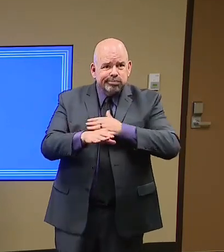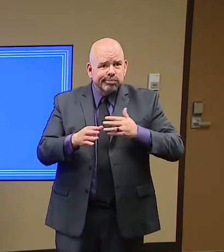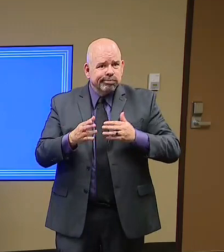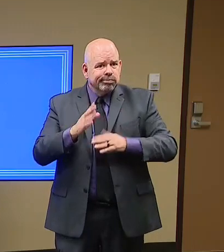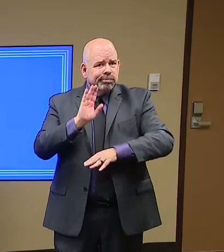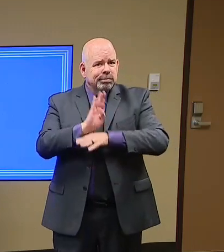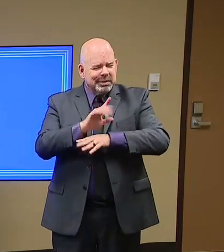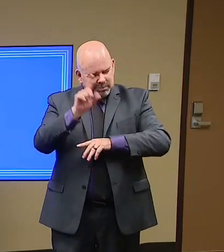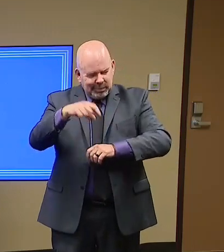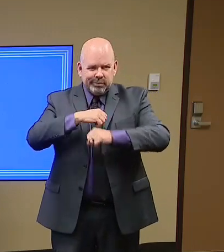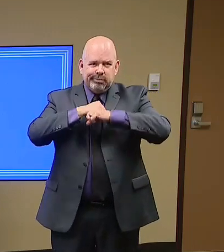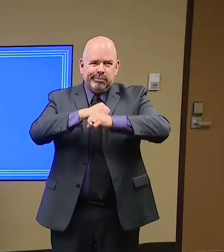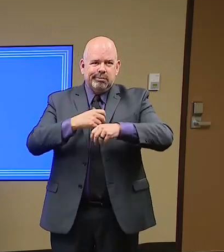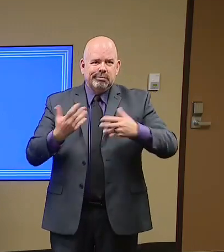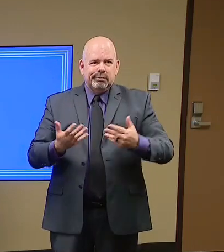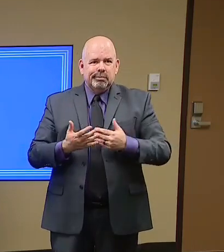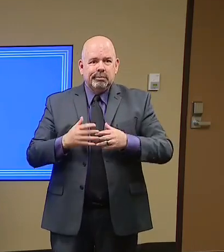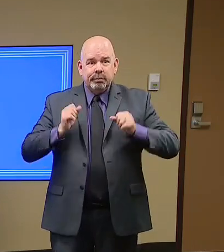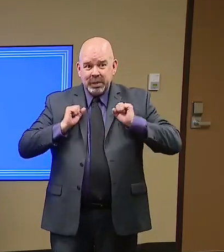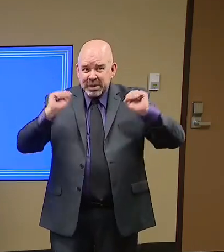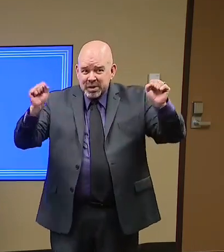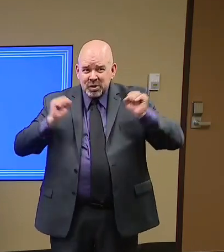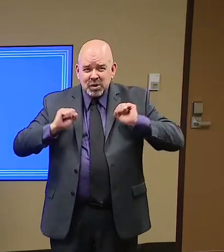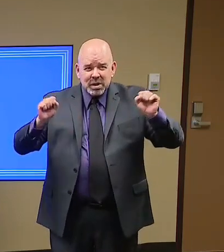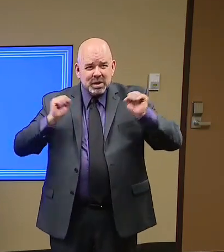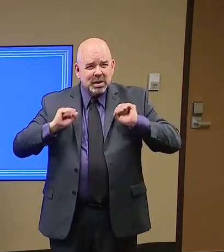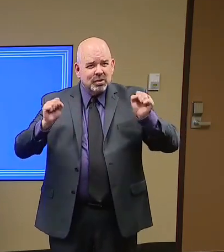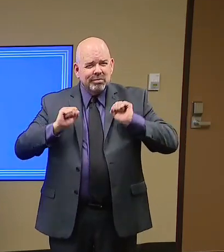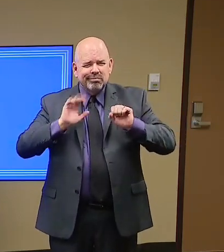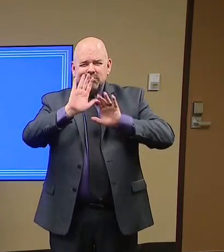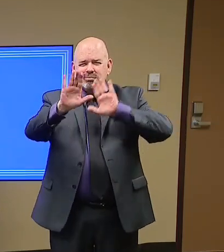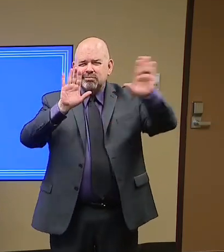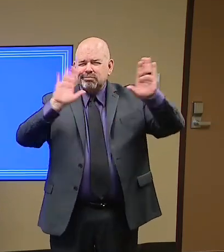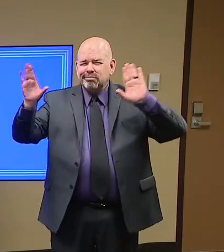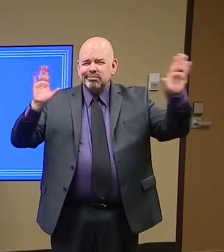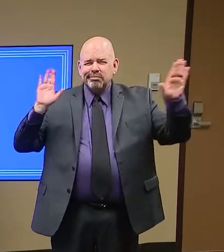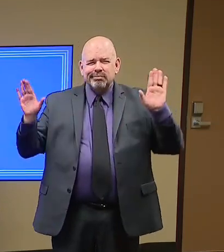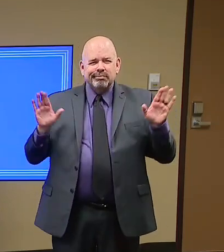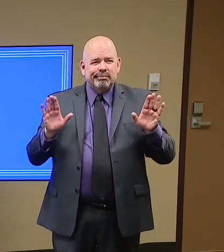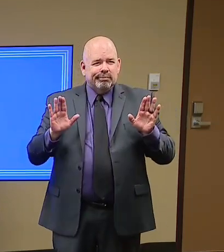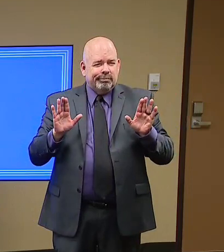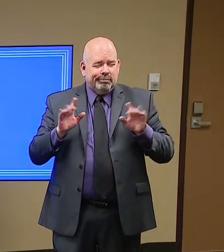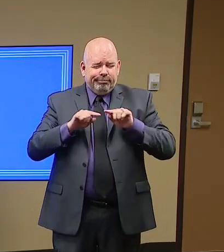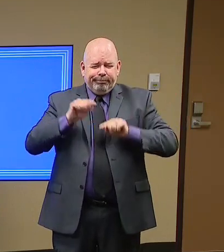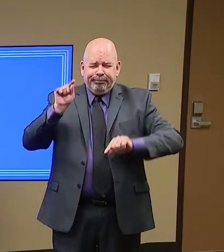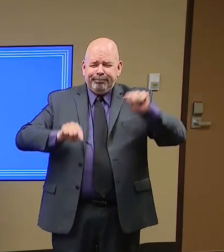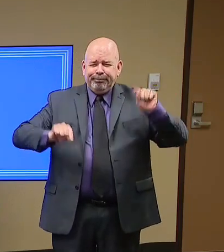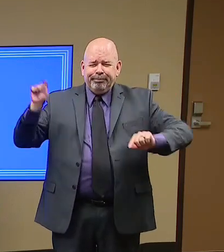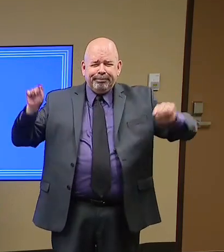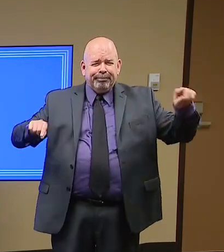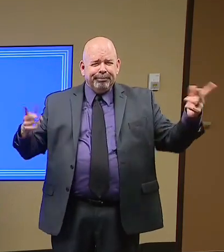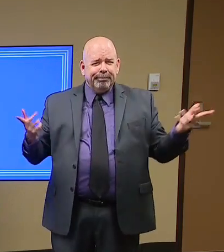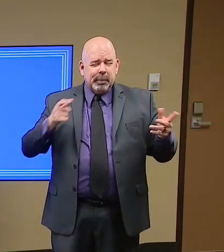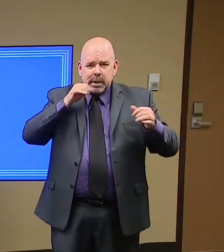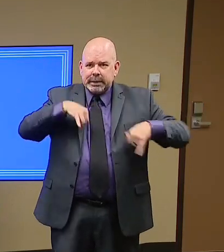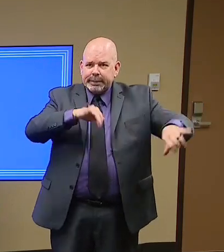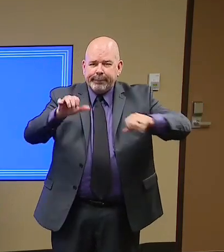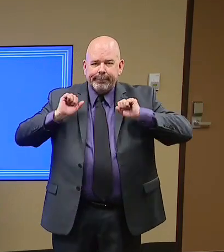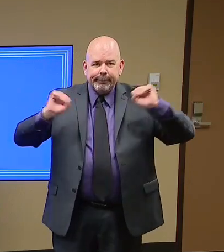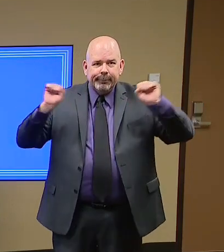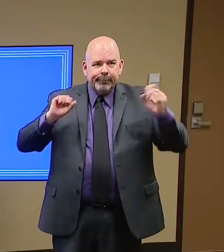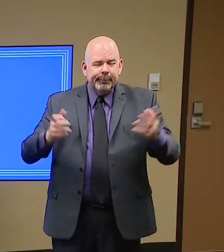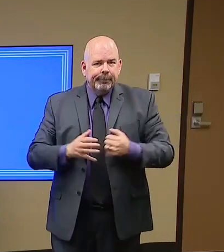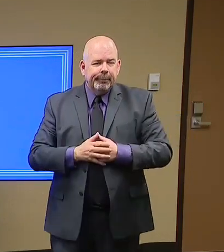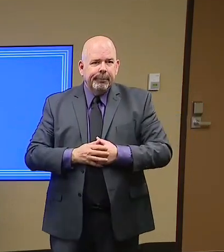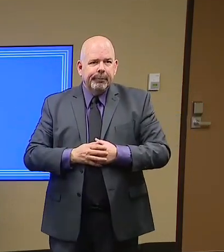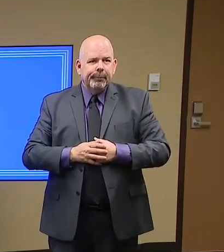one-size-fits-all. I'd be remiss, by the way, when we're talking about masking if I did not laud the